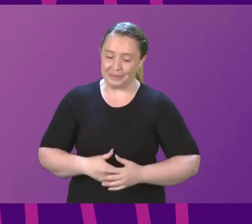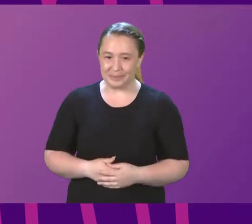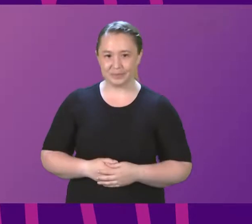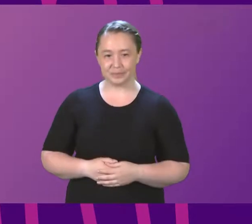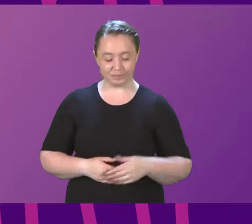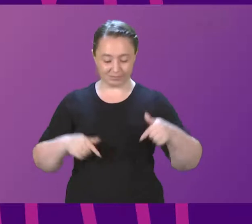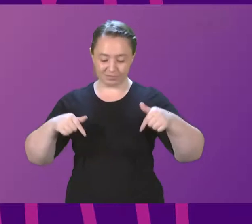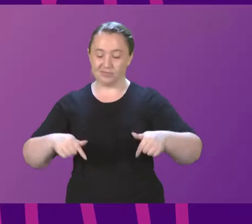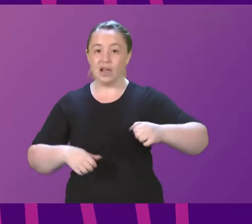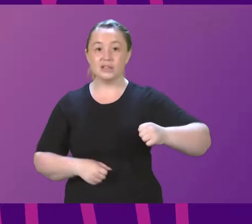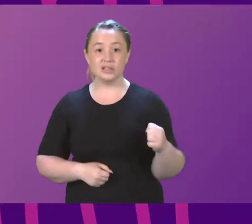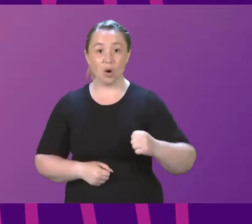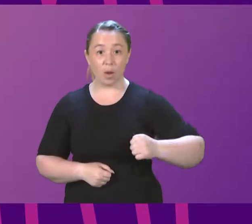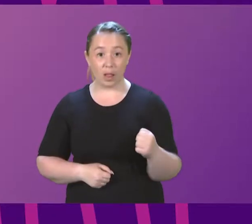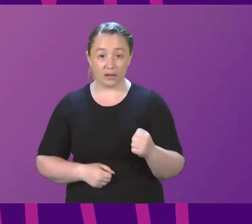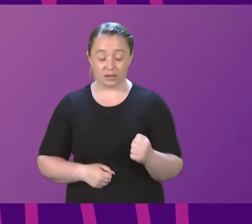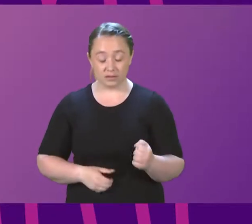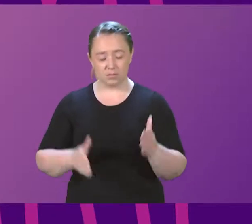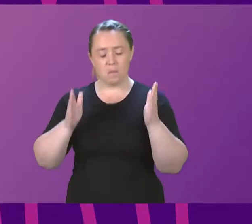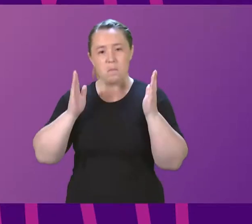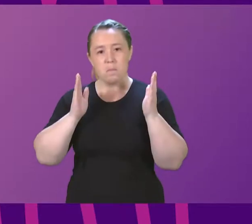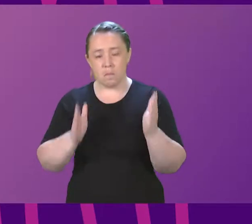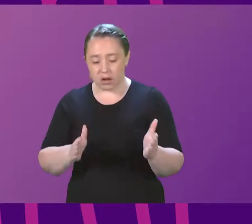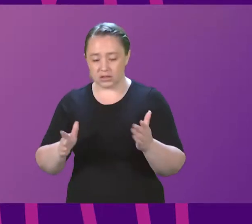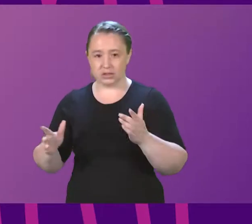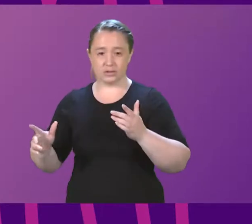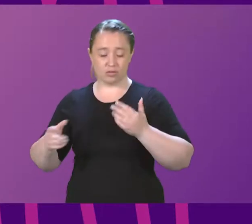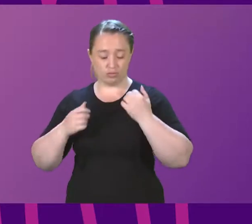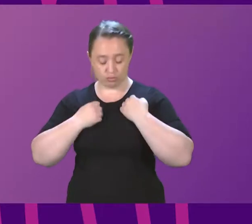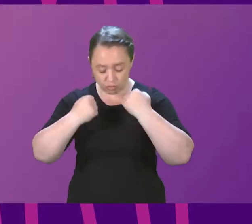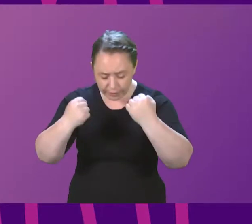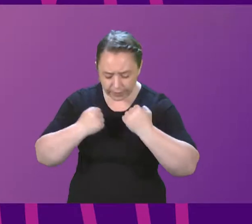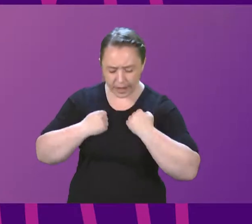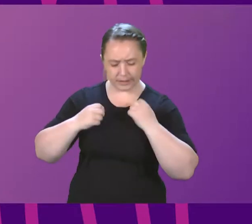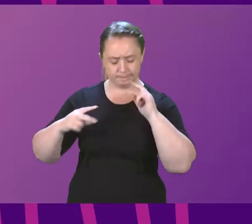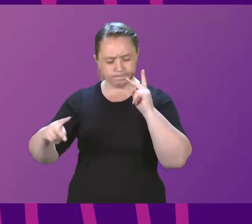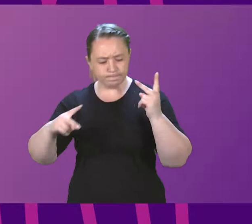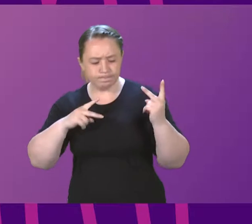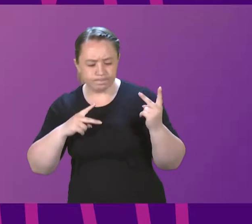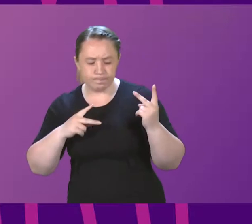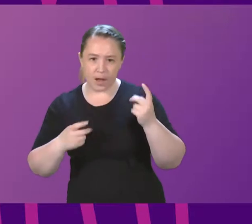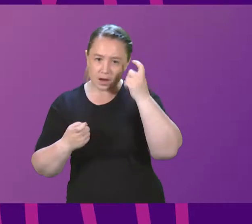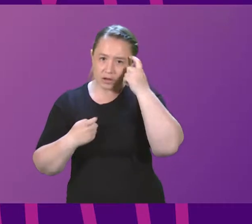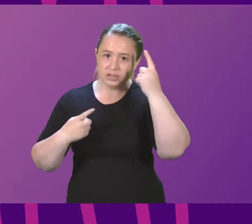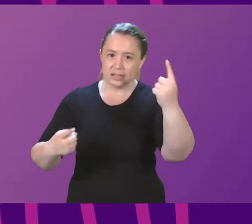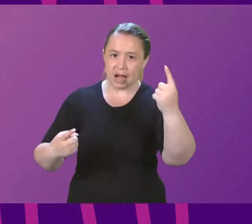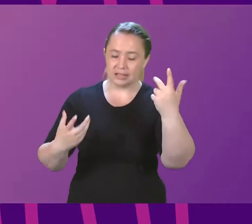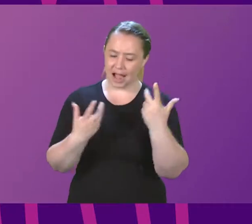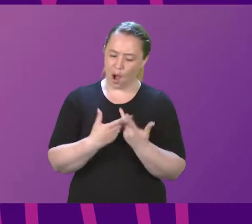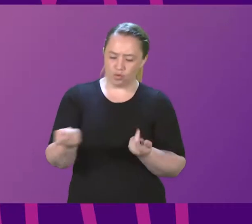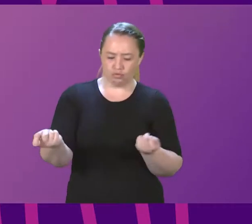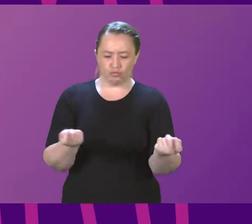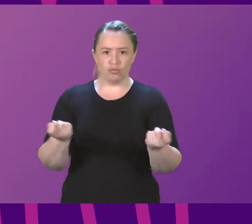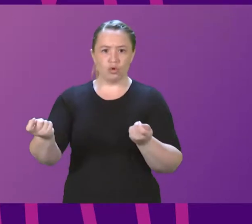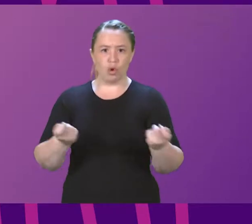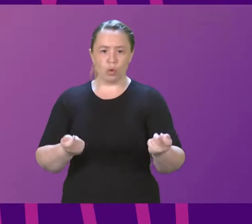Scotland must continue to reflect and understand her role in colonial legacies, which continue to impact